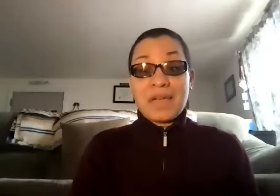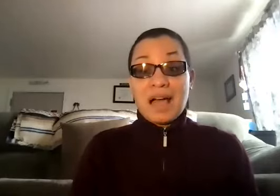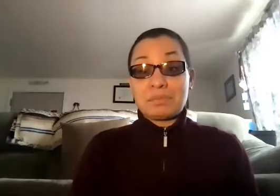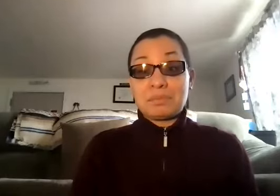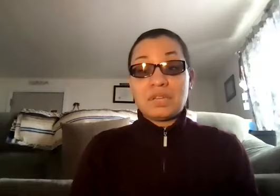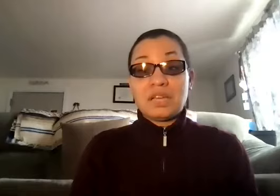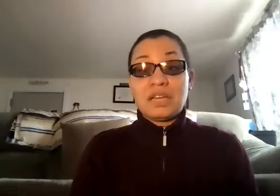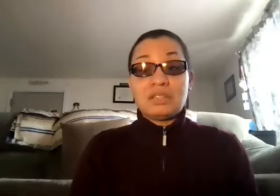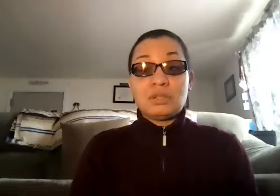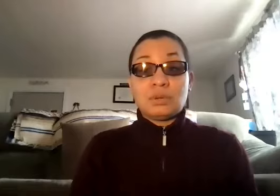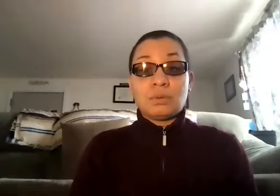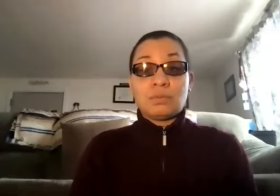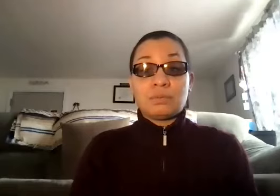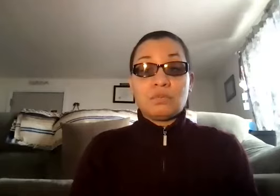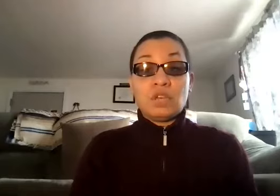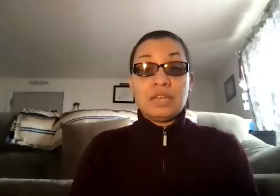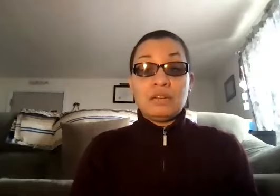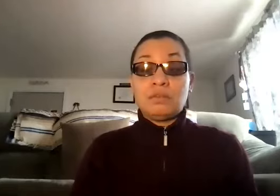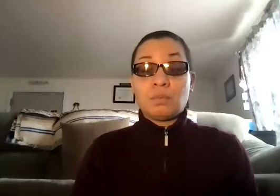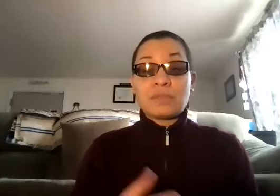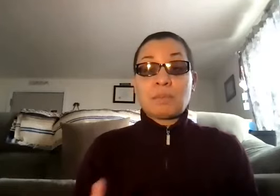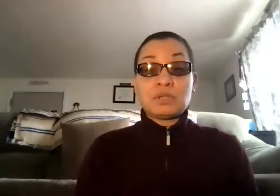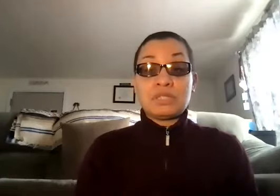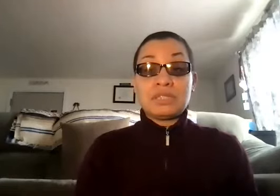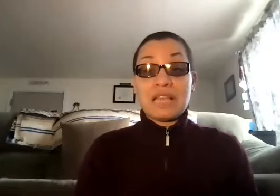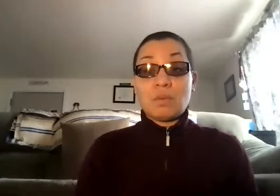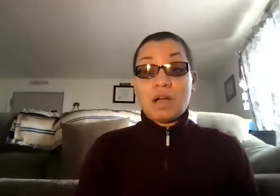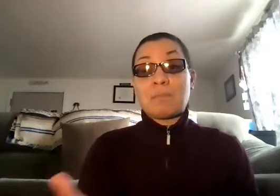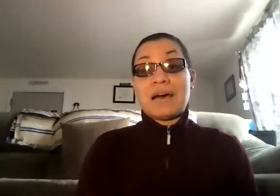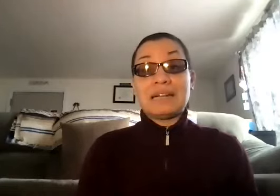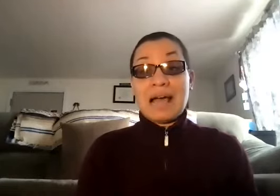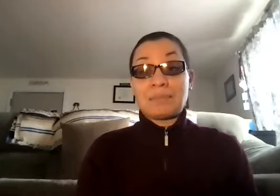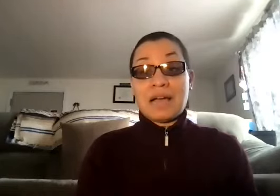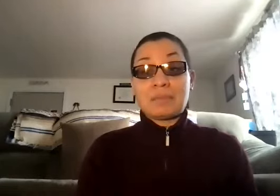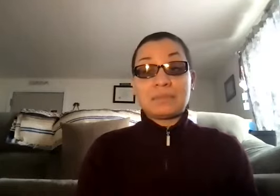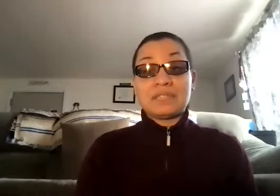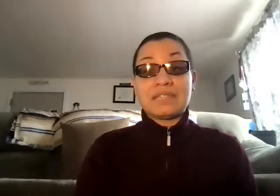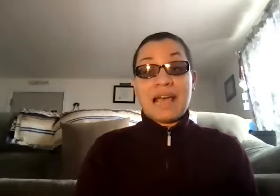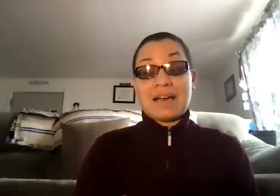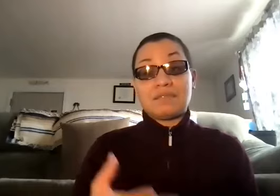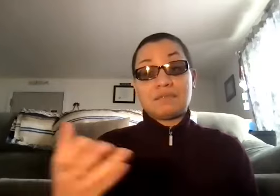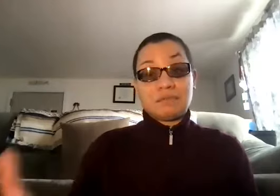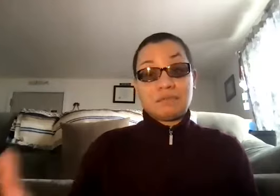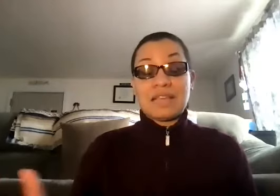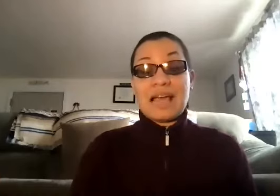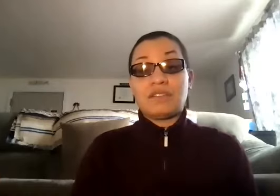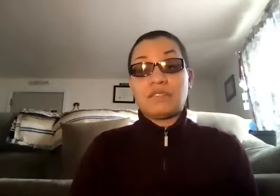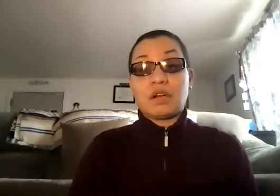to read what the person's saying while I'm on the laptop, because they have it available